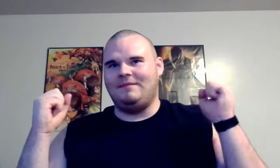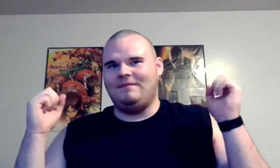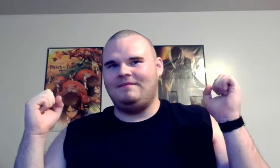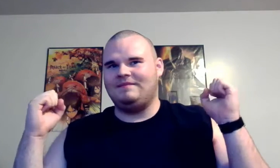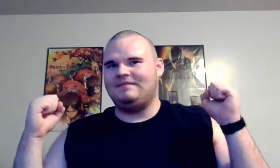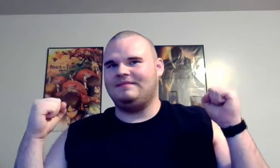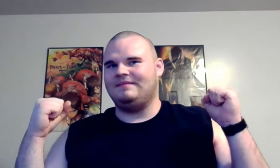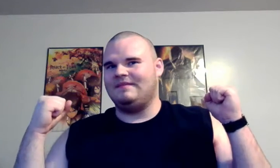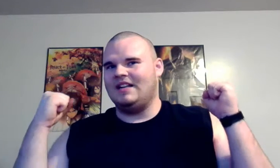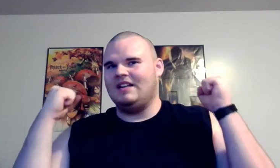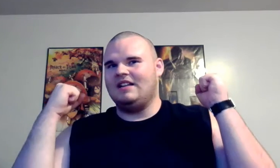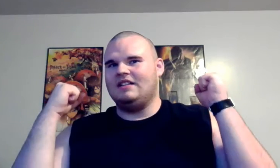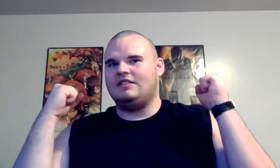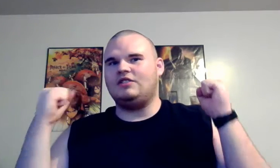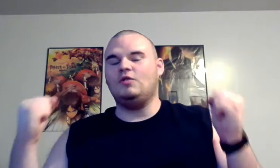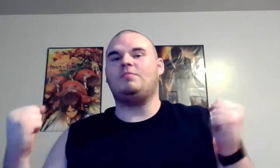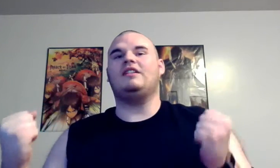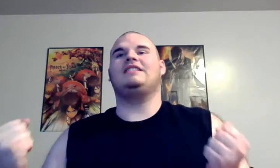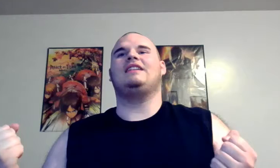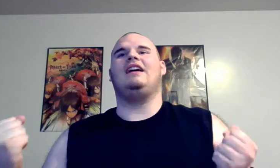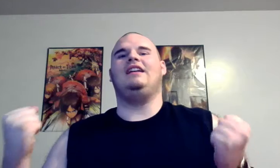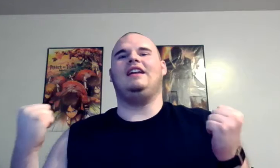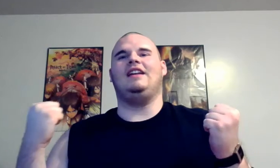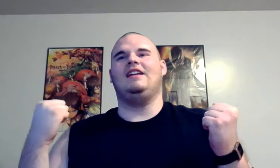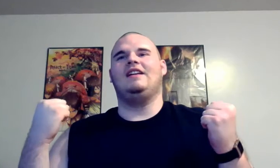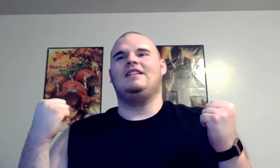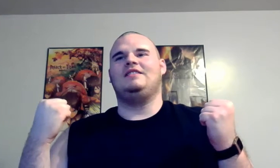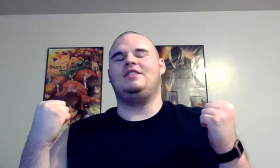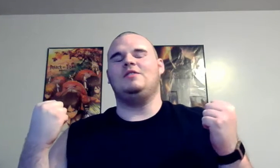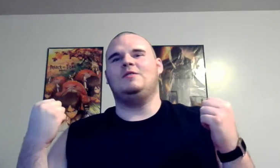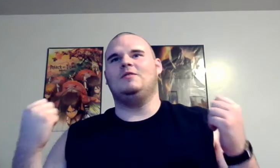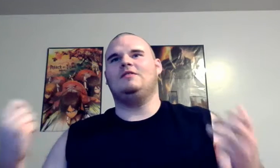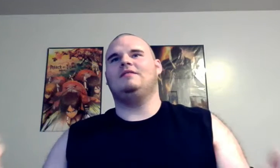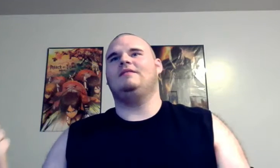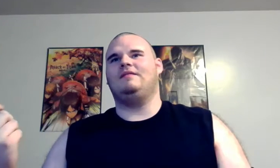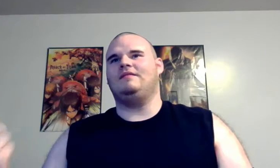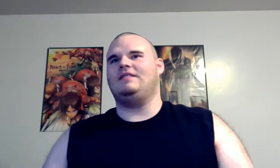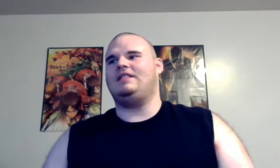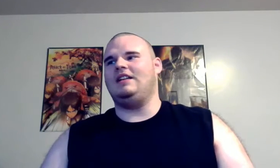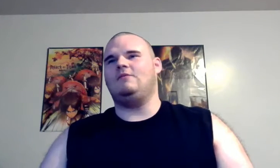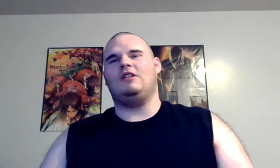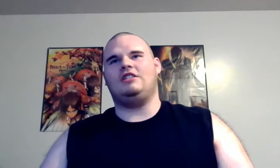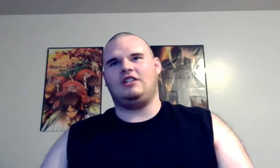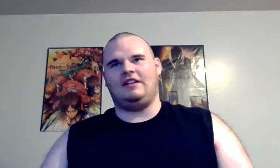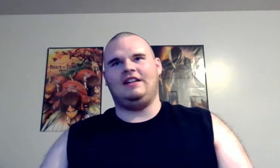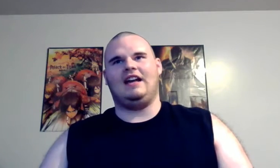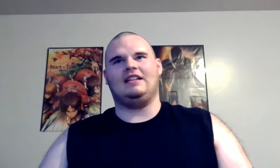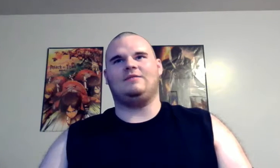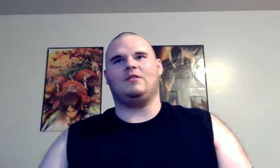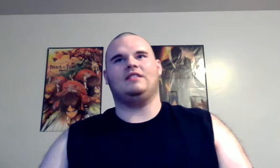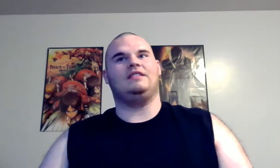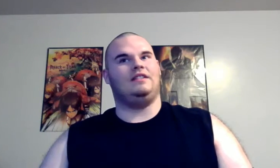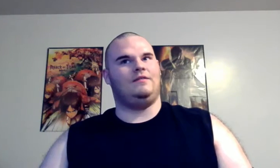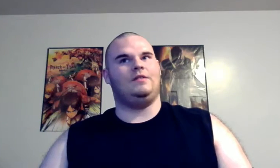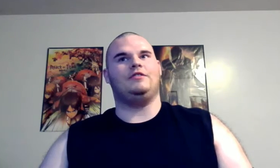super excited to see what Chucky has for us in the future